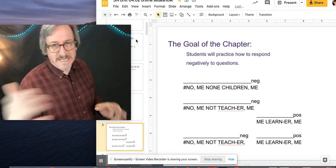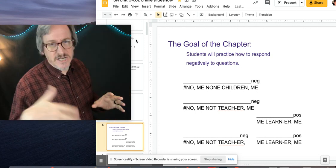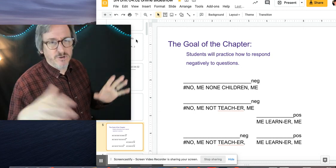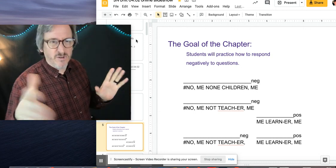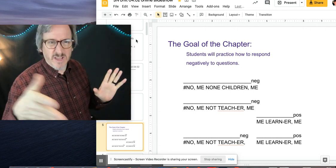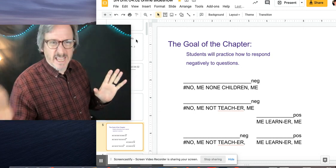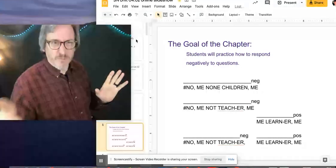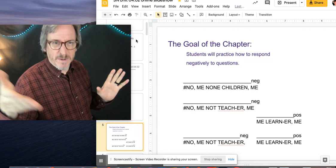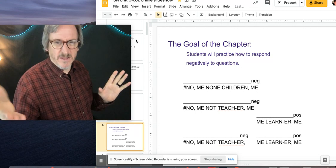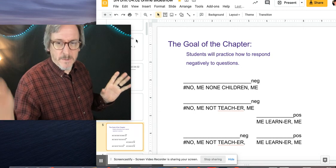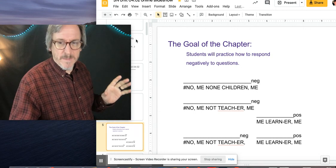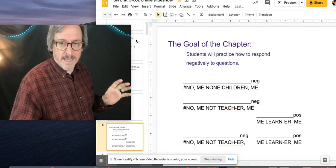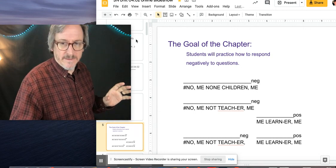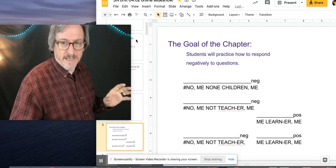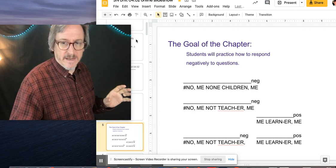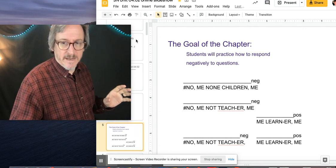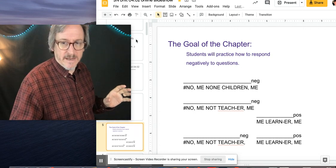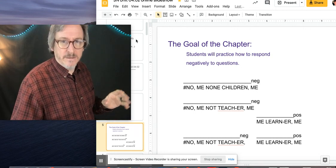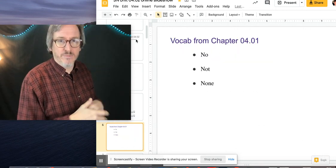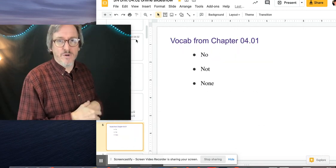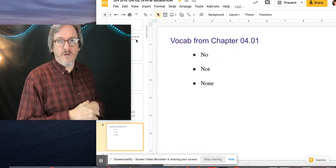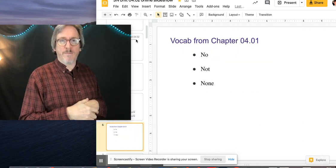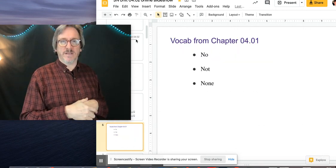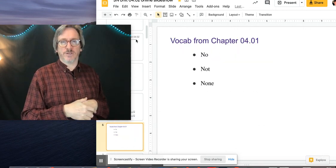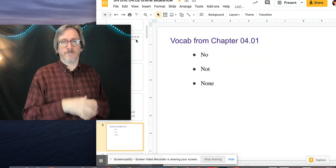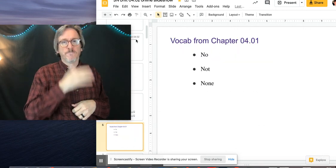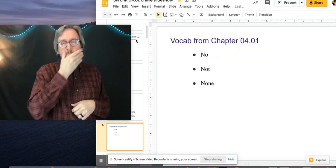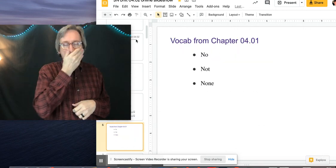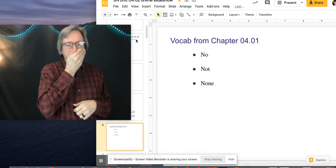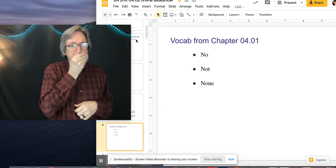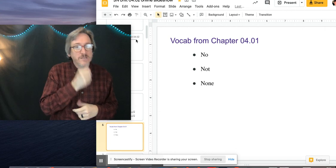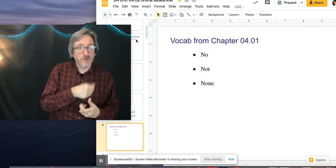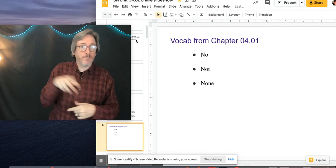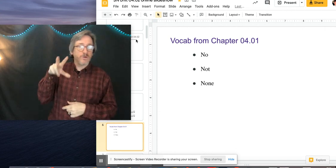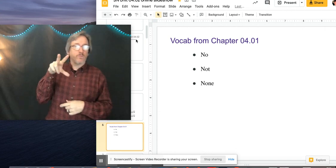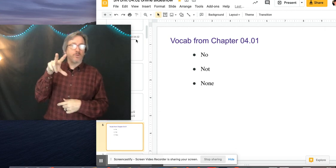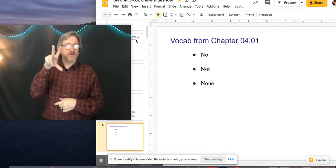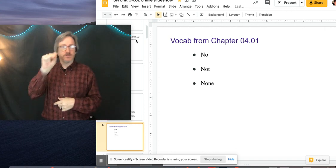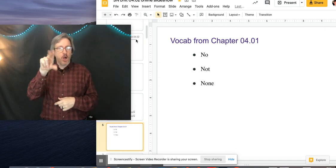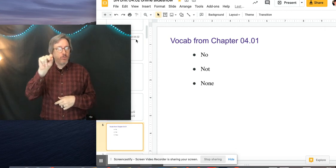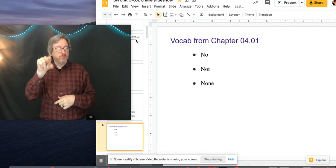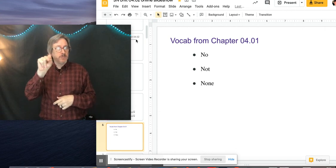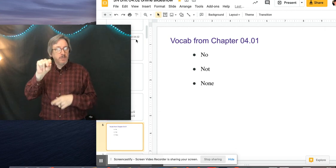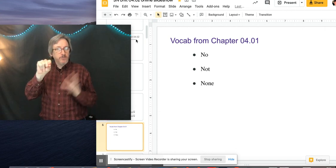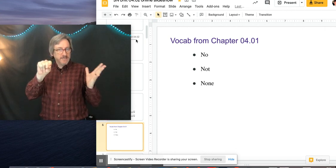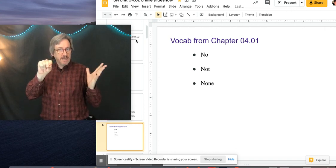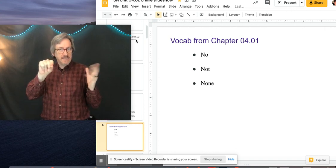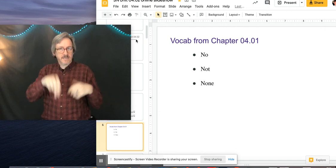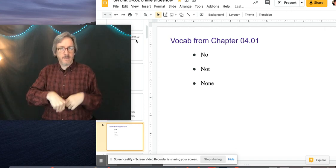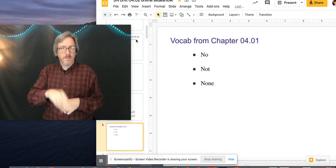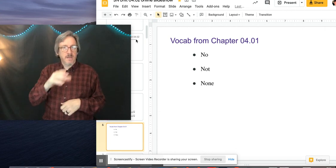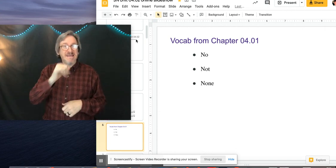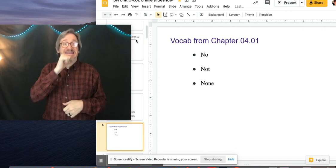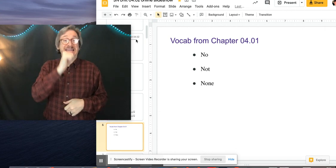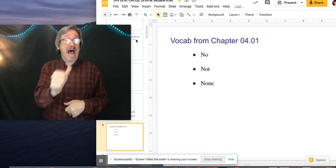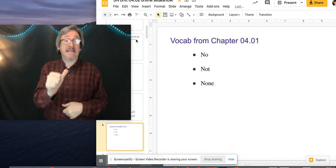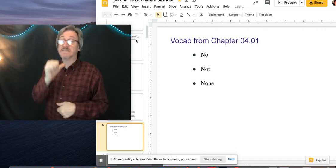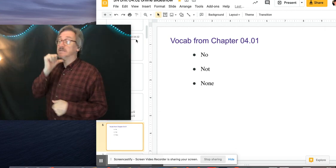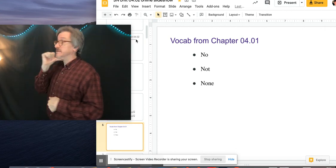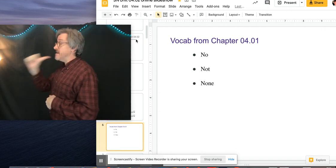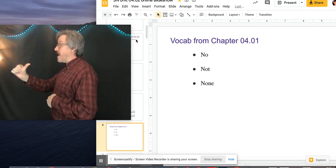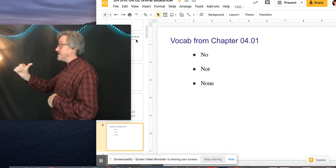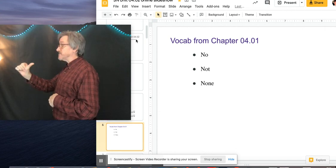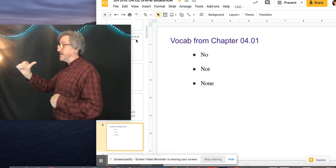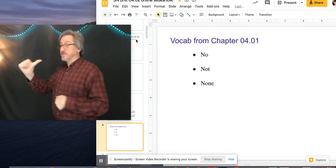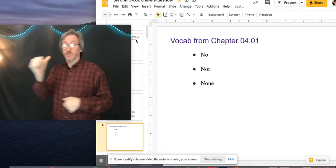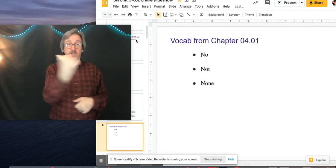This chapter, they keep repeating the me at the end, the pronoun repetition. So important words, no. That last time, not,